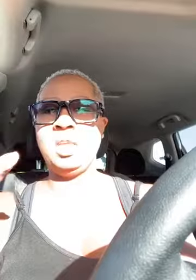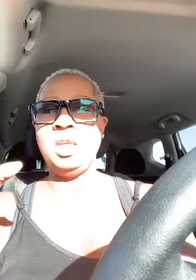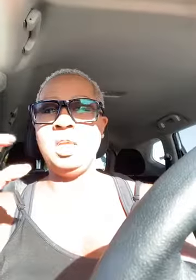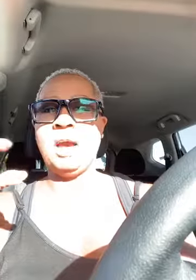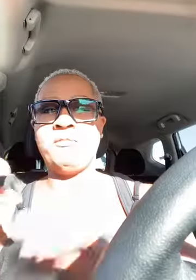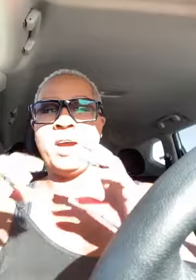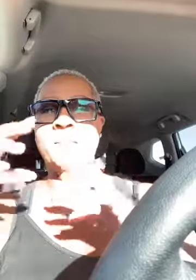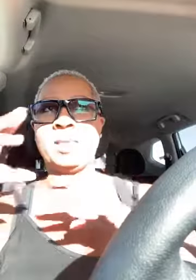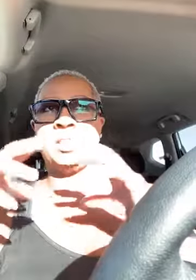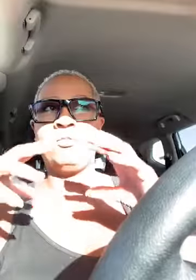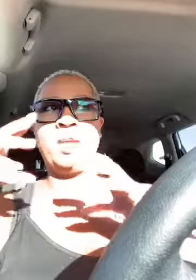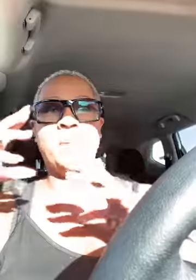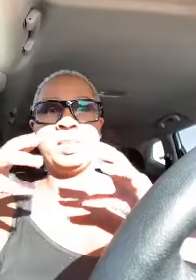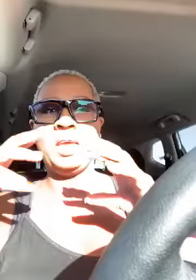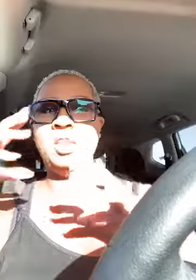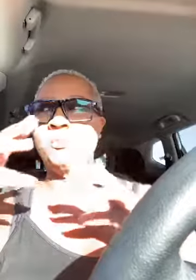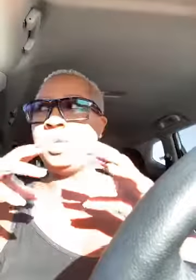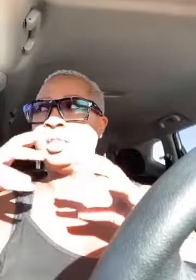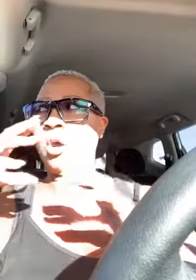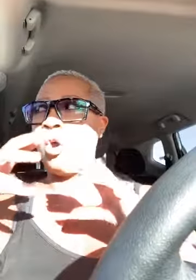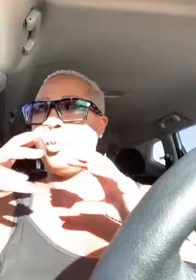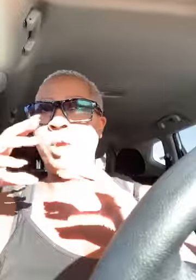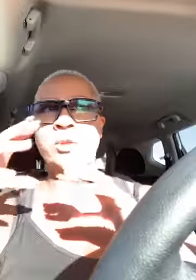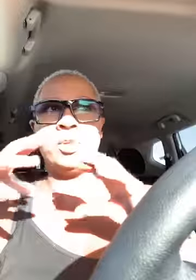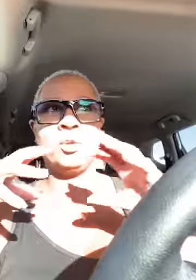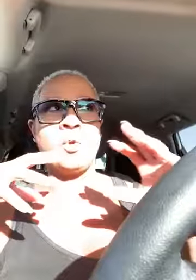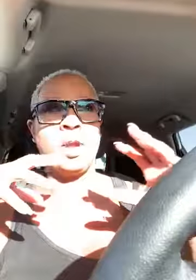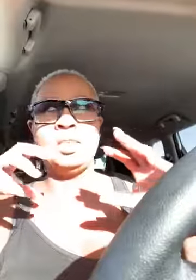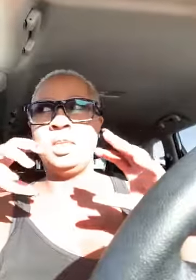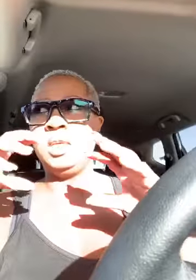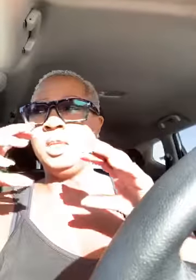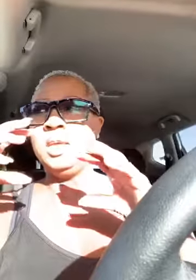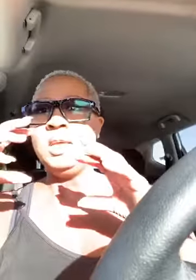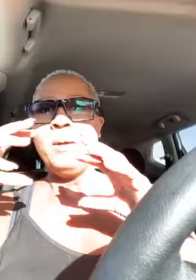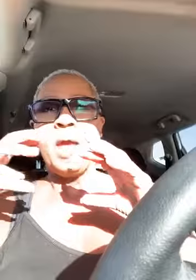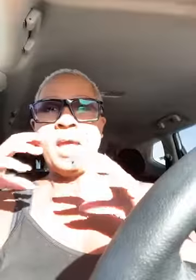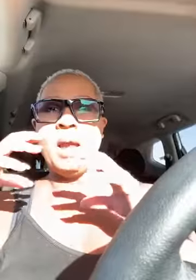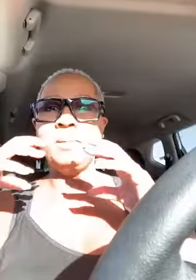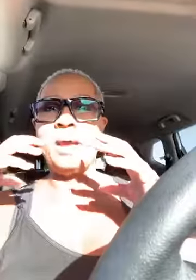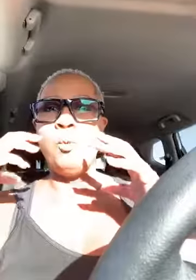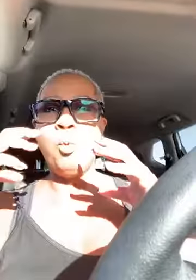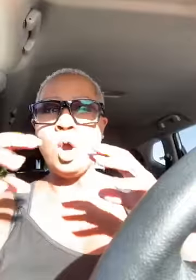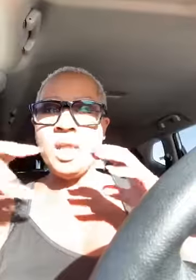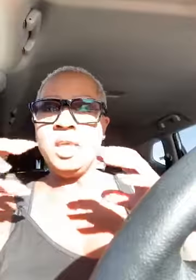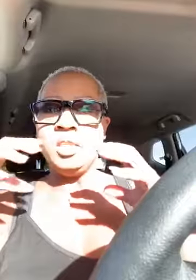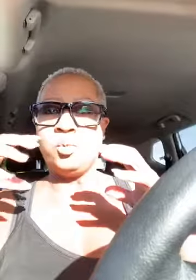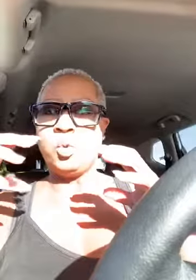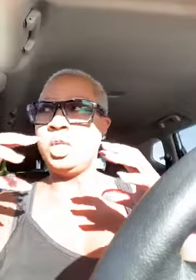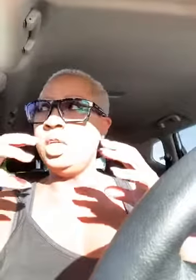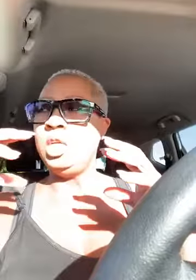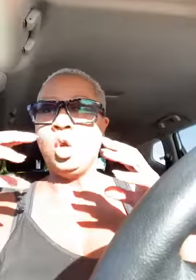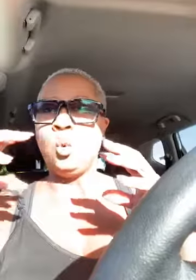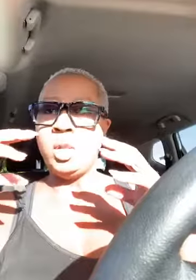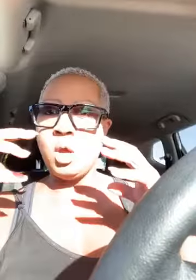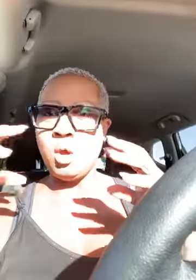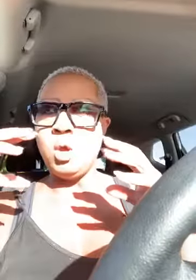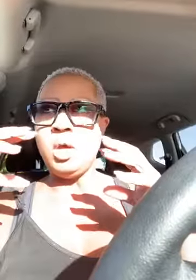eat i find myself now my taste buds are all weird and crazy and and i'm like what is really going on